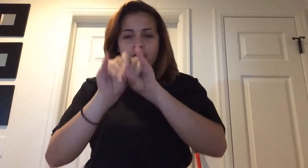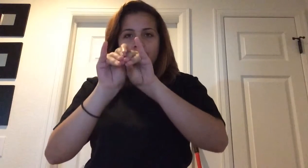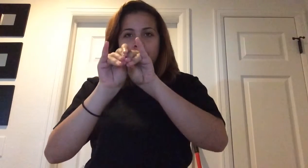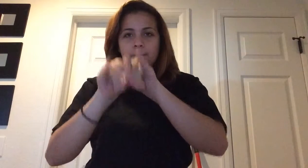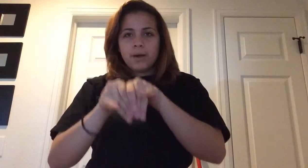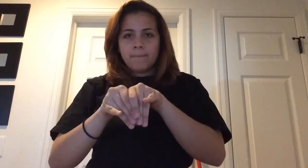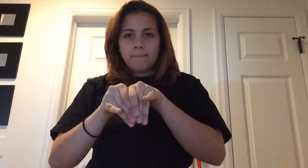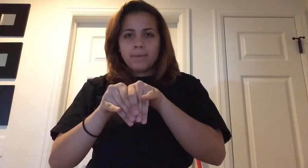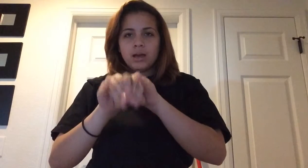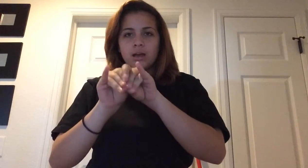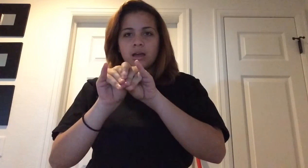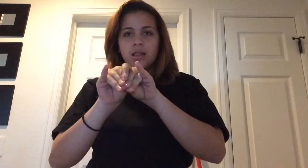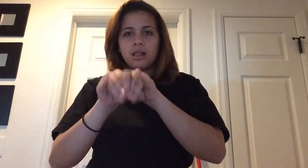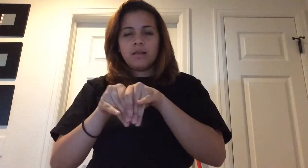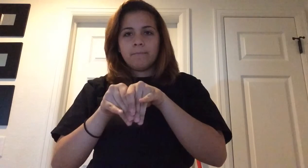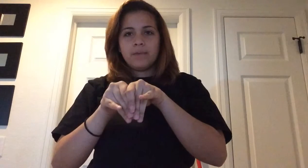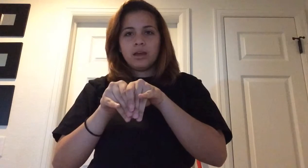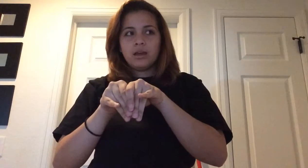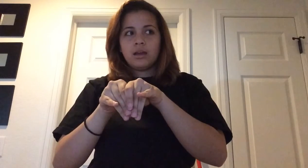Mama Llama